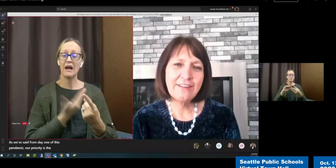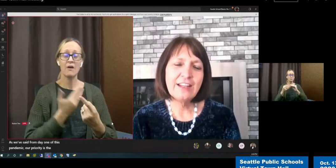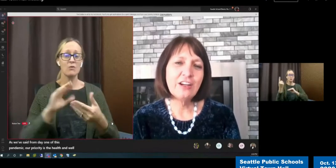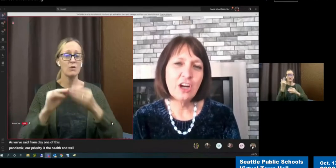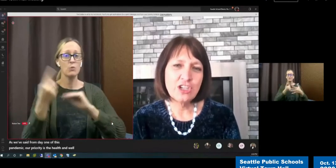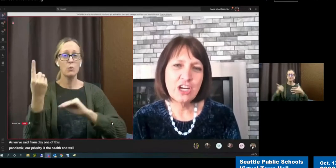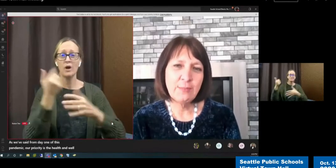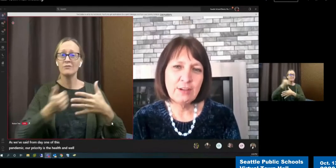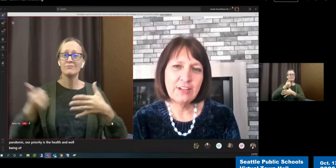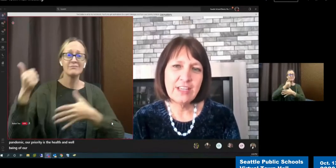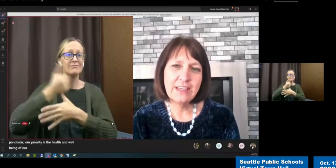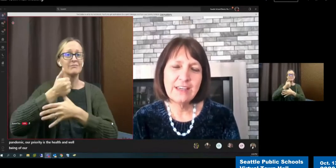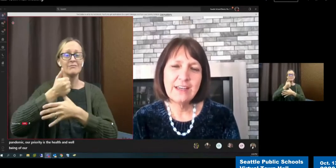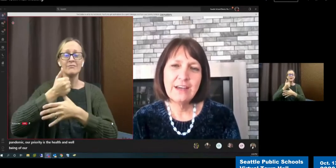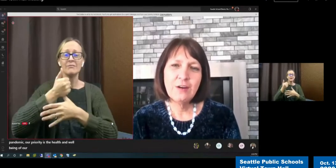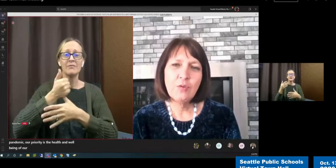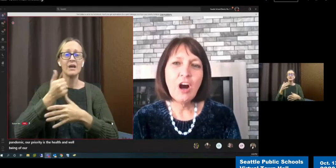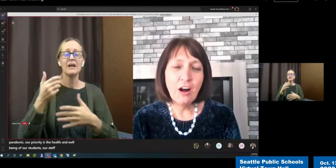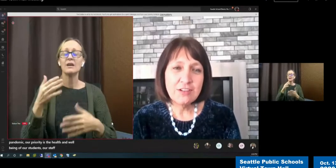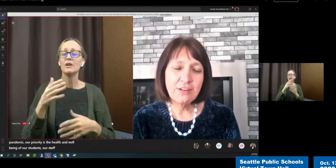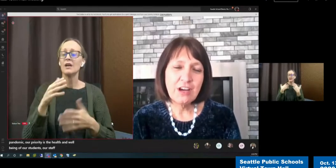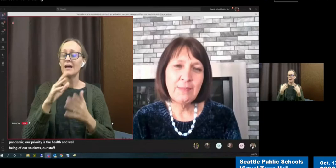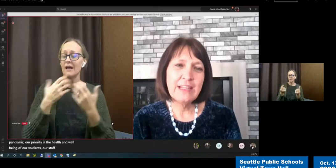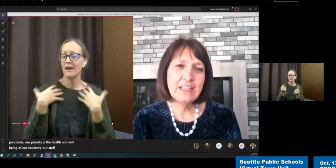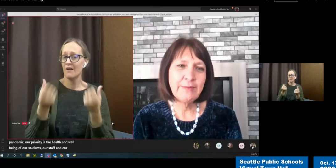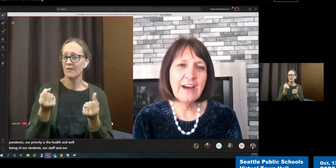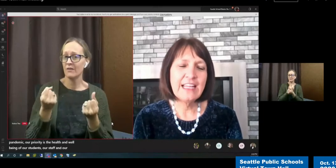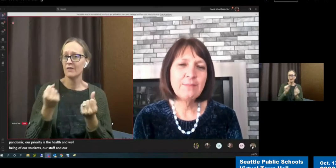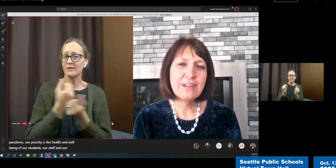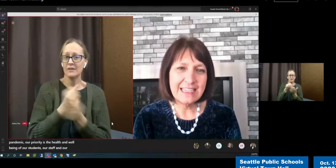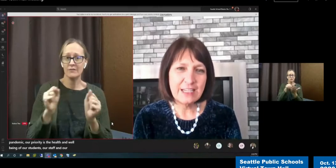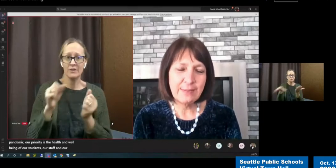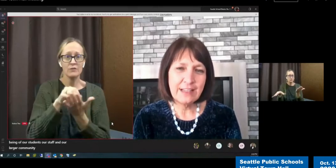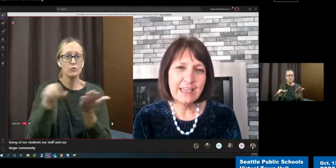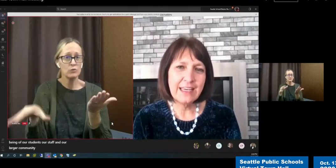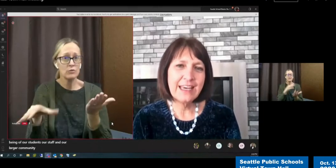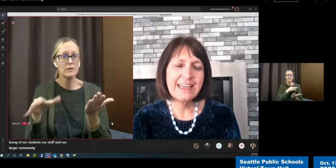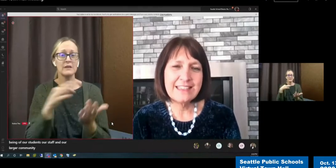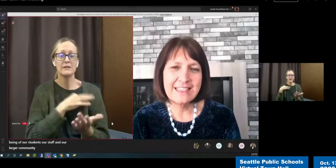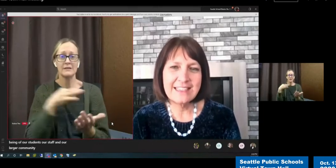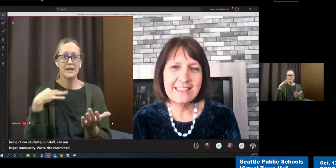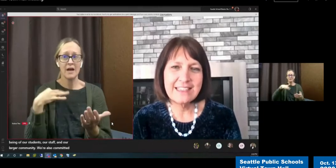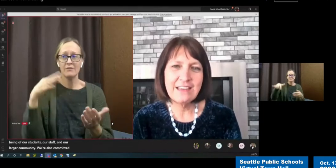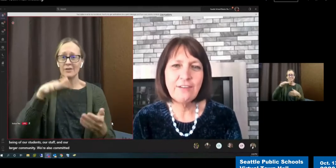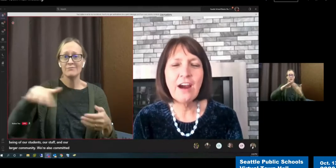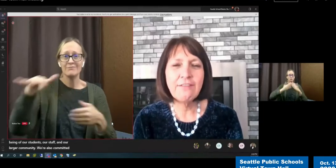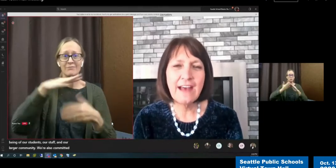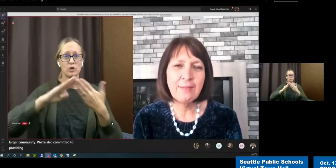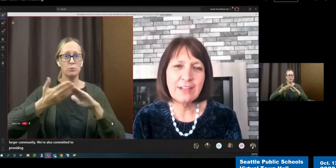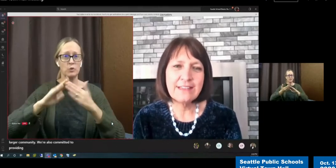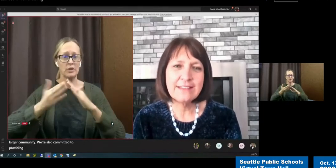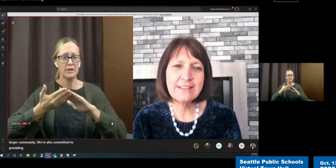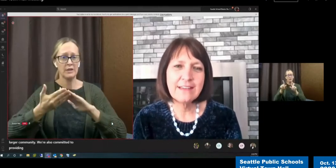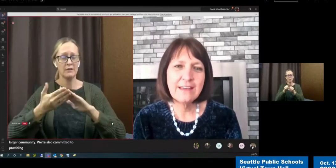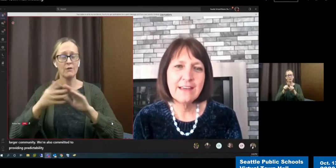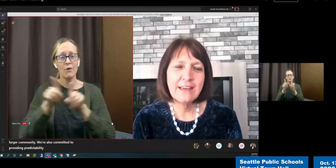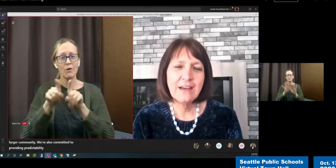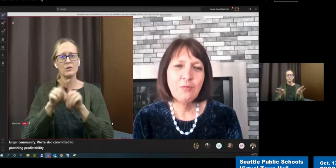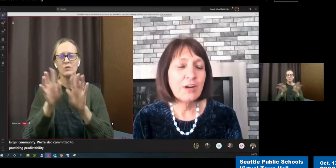and our larger community. We're also committed to providing predictability and consistency for our families.